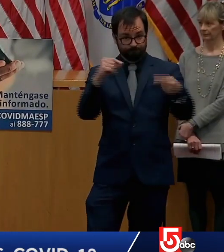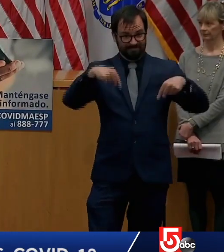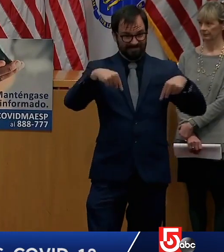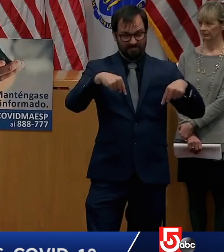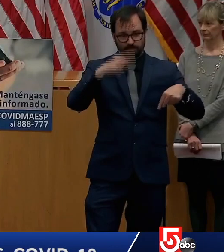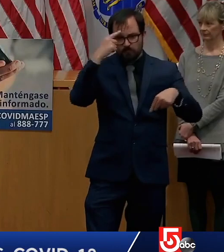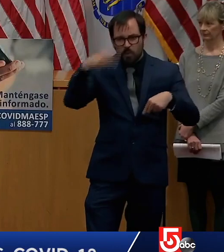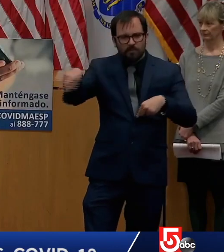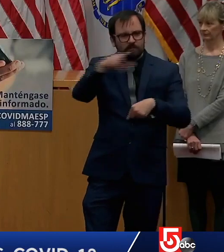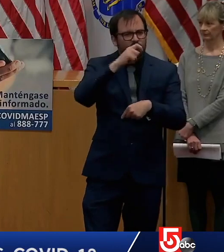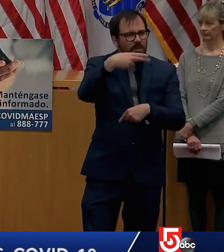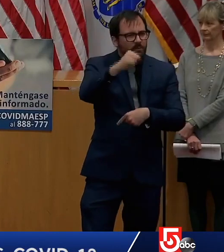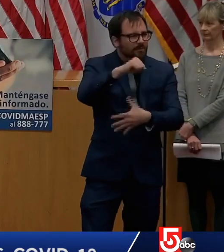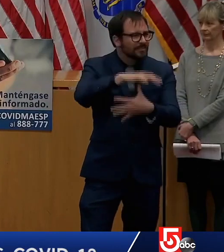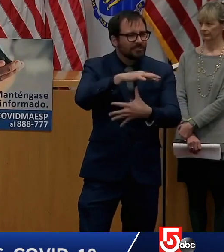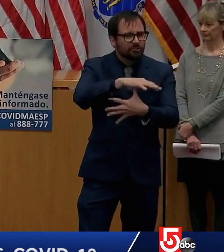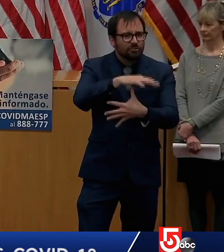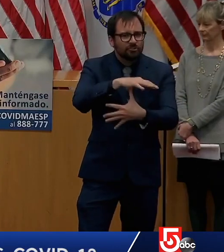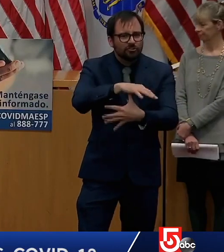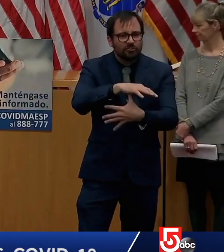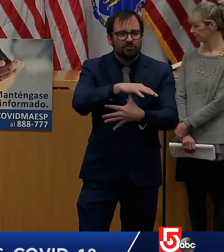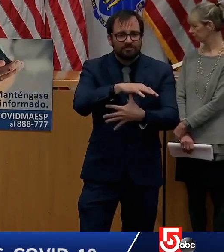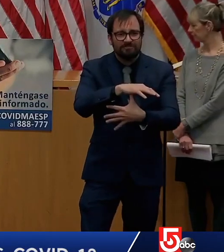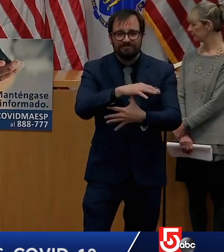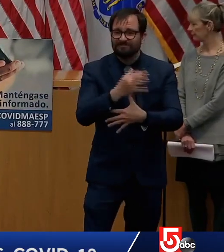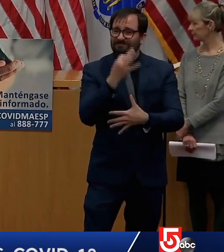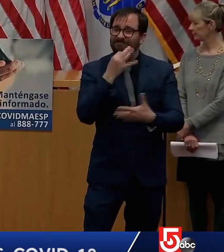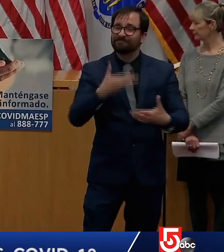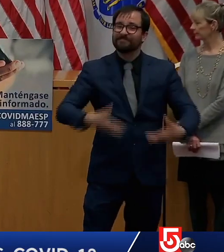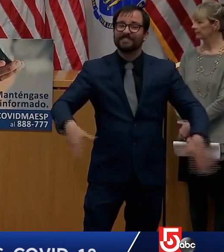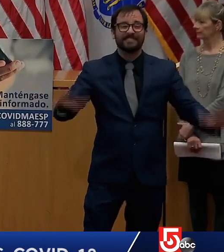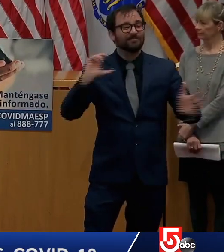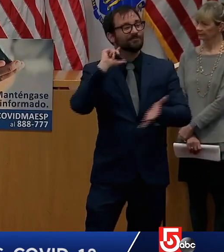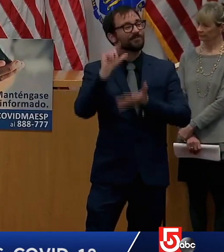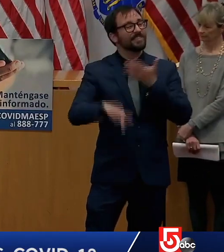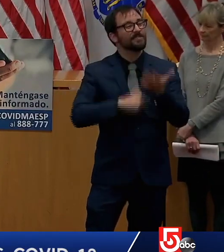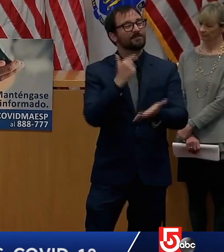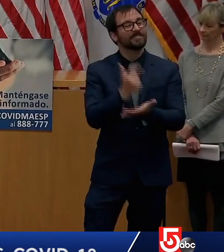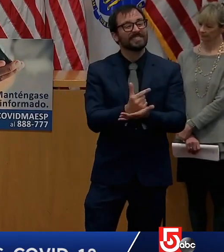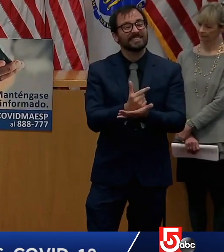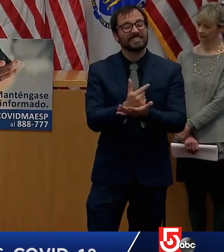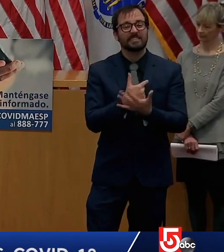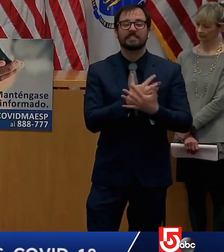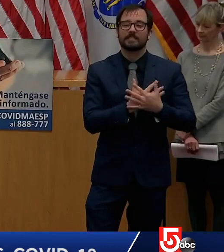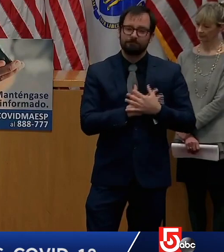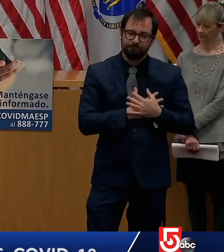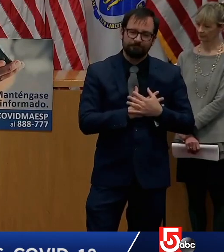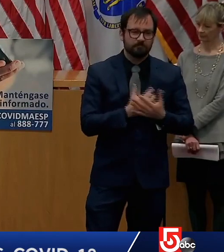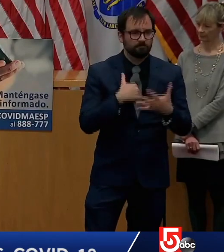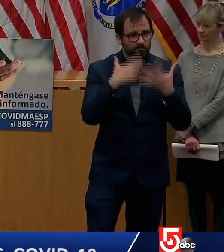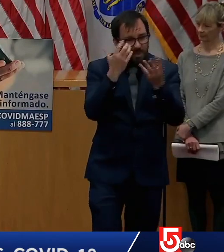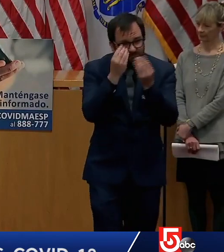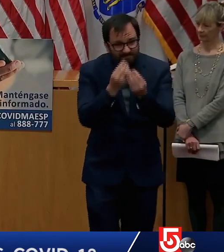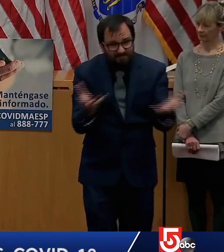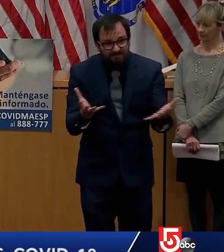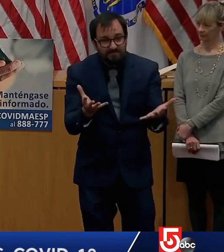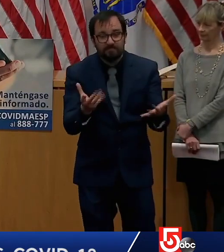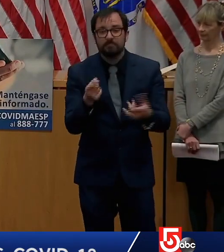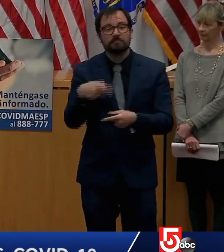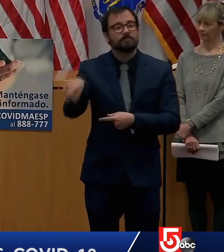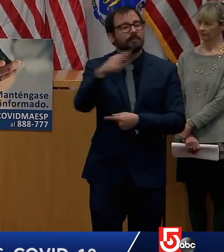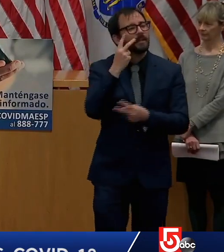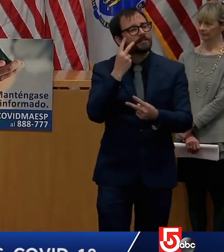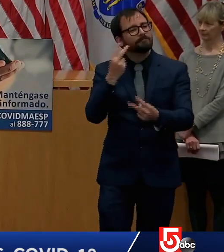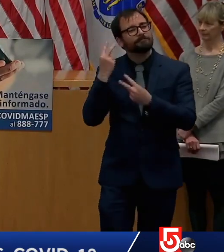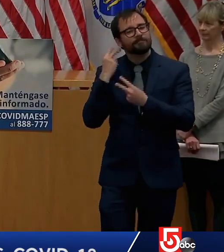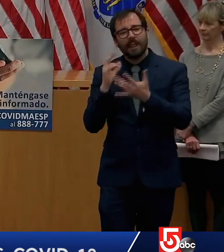school and just say to you you lived a lot you've had great times you've learned a lot and you're ready to take